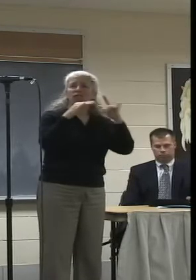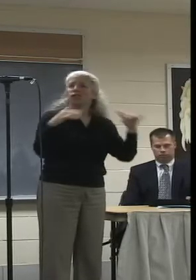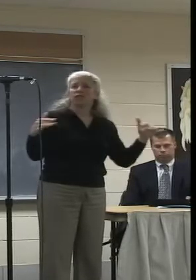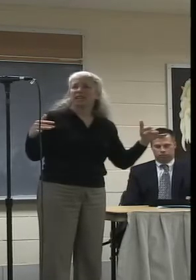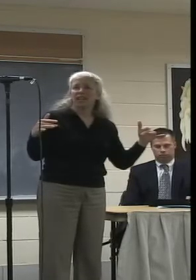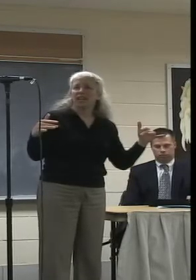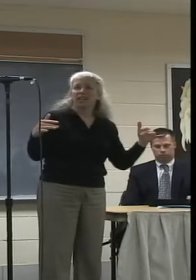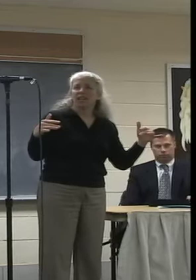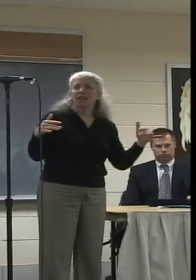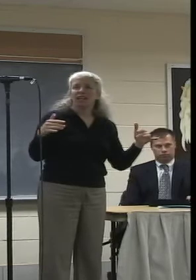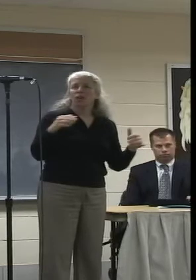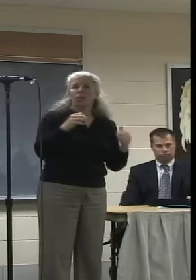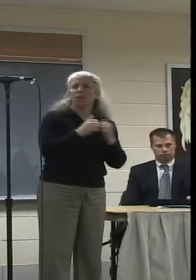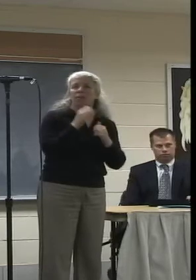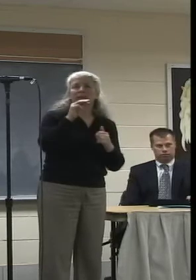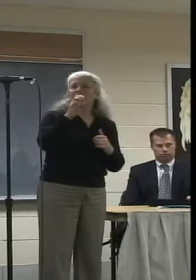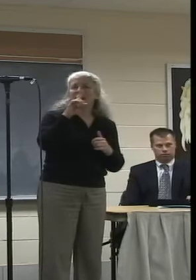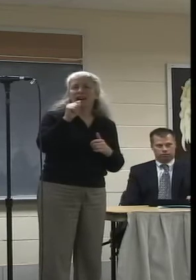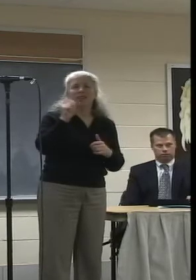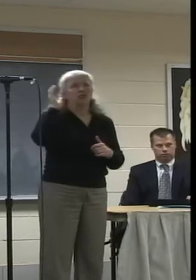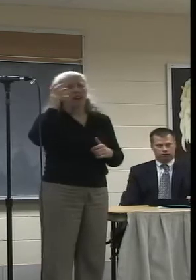as we've heard from so many,